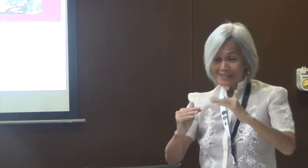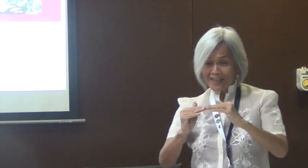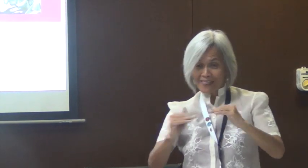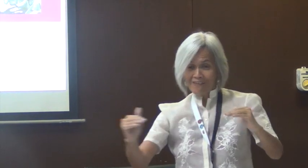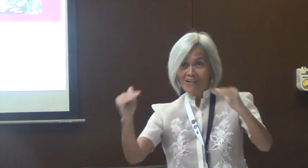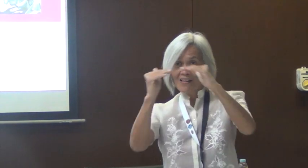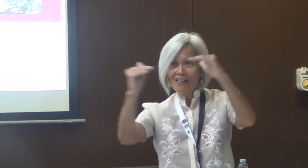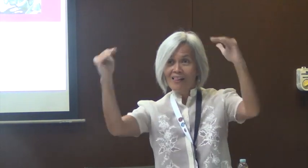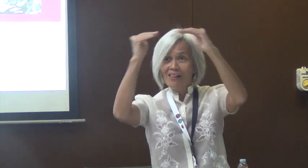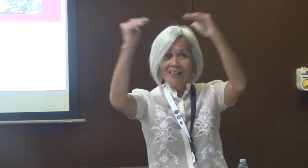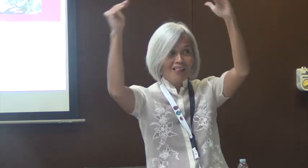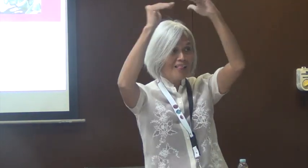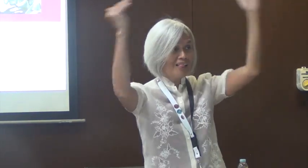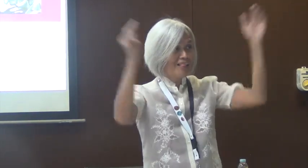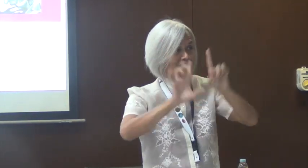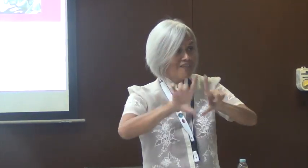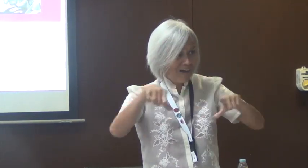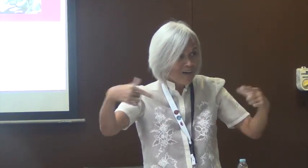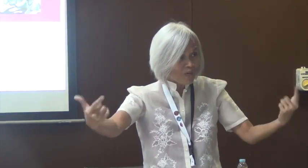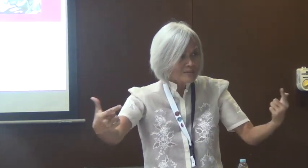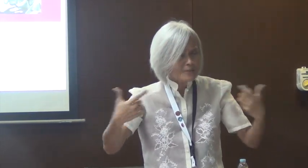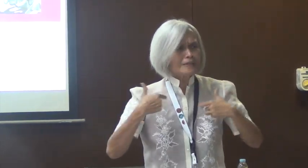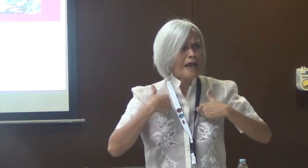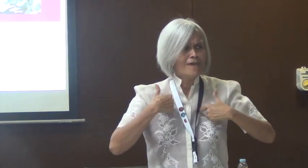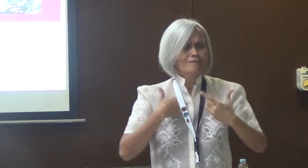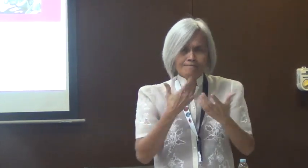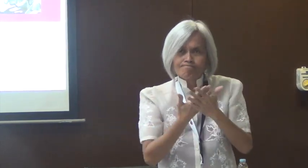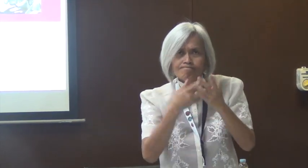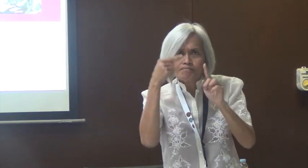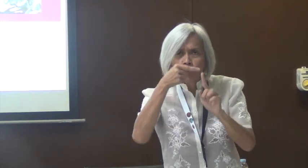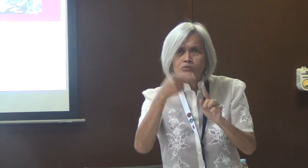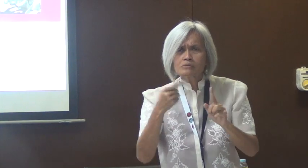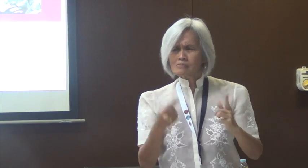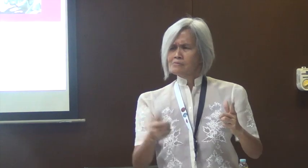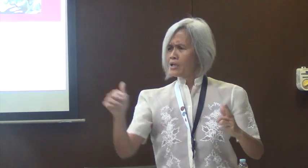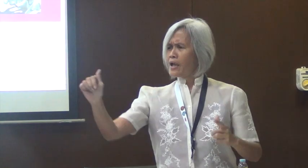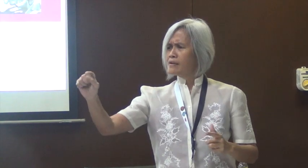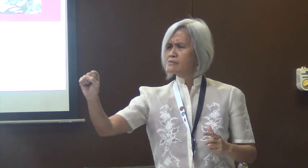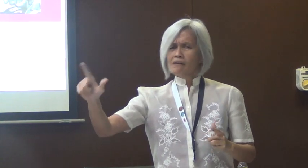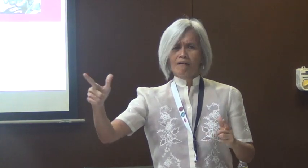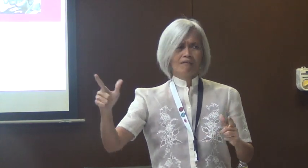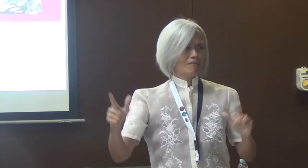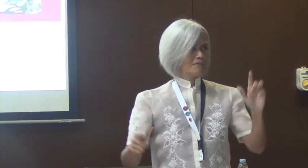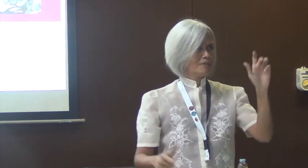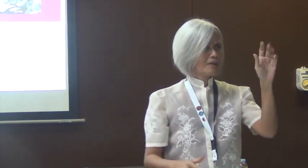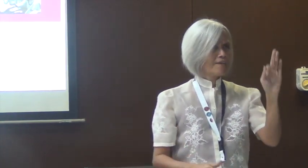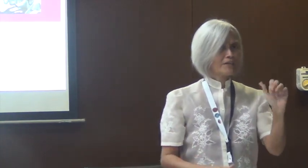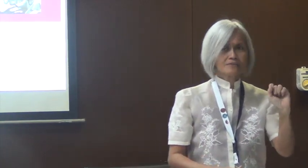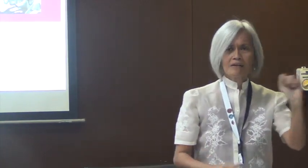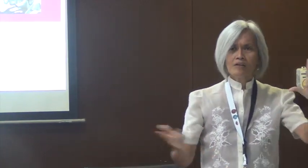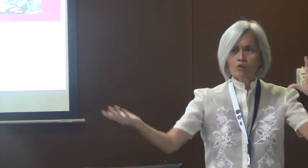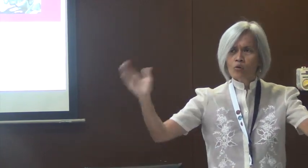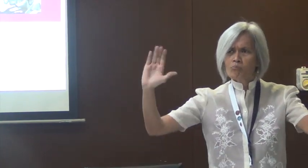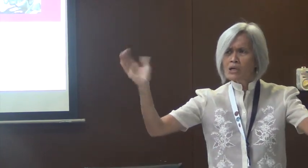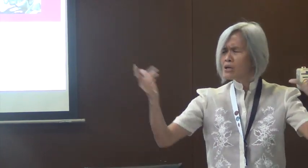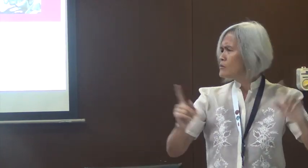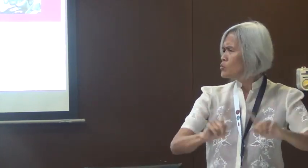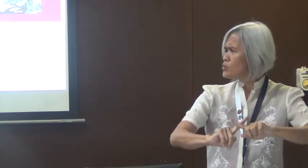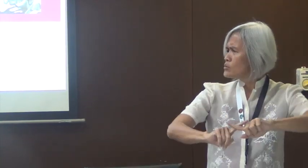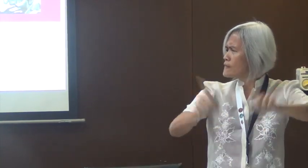looked at the different levels of language. So we've compared ASL and